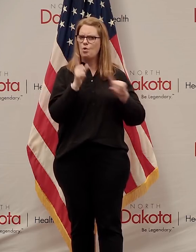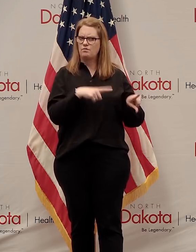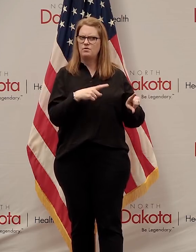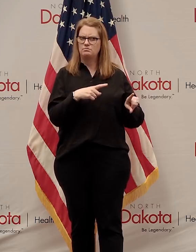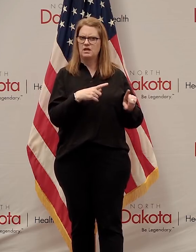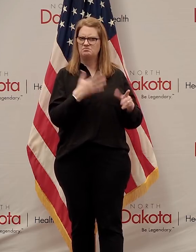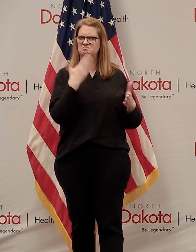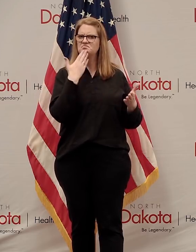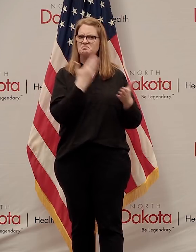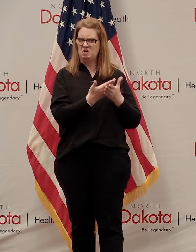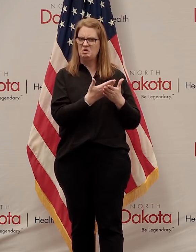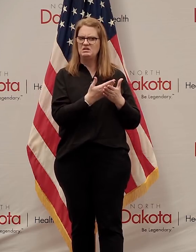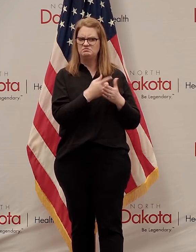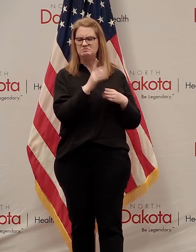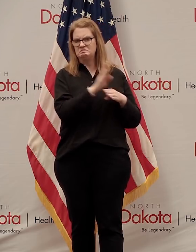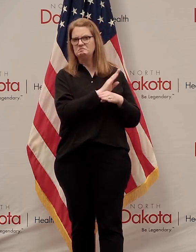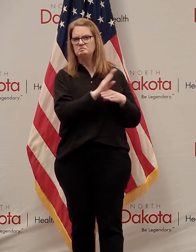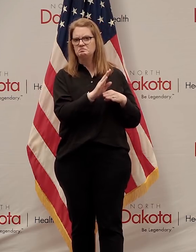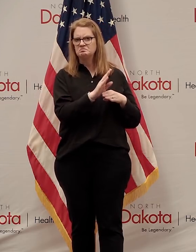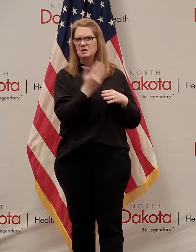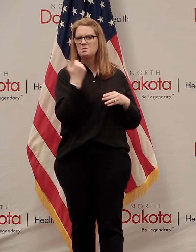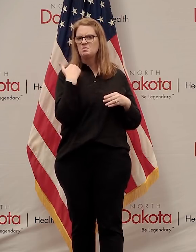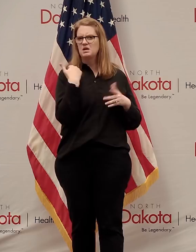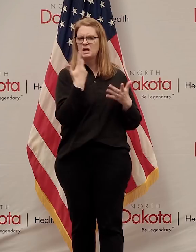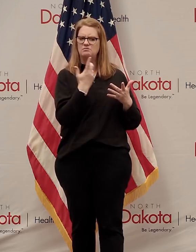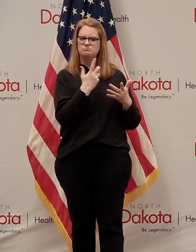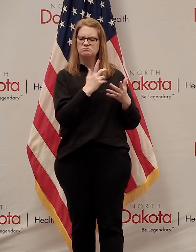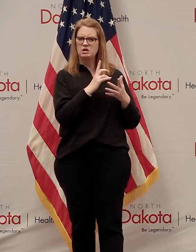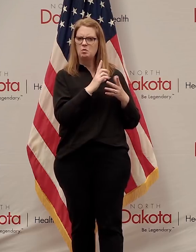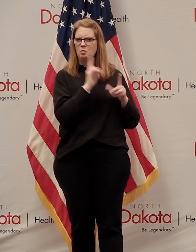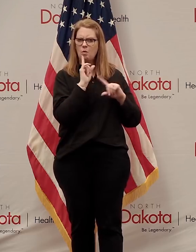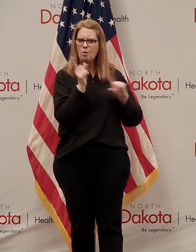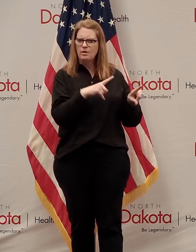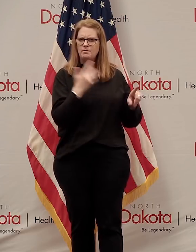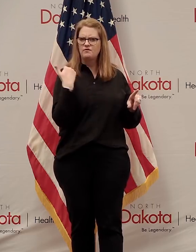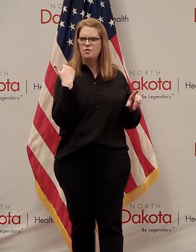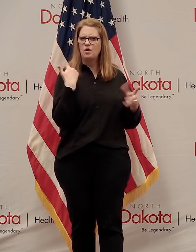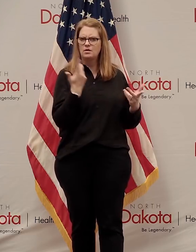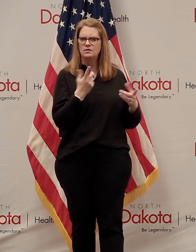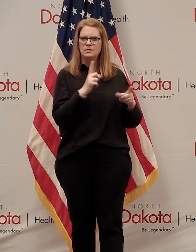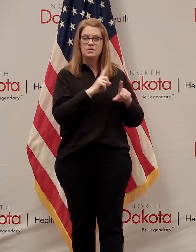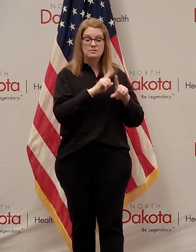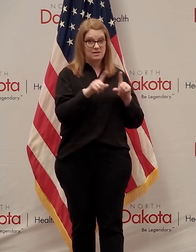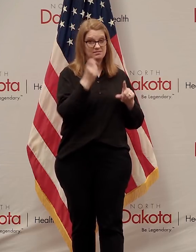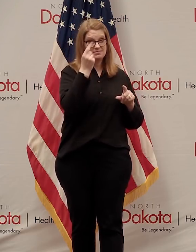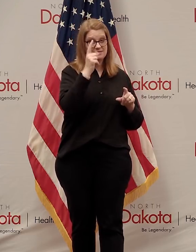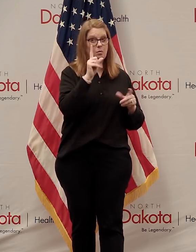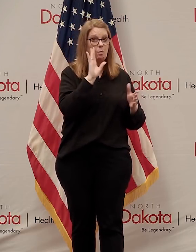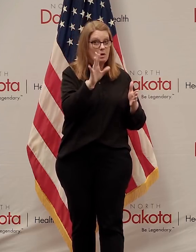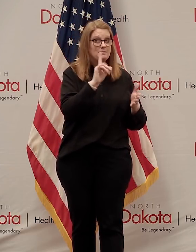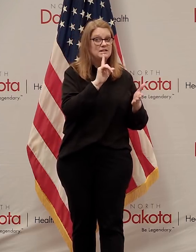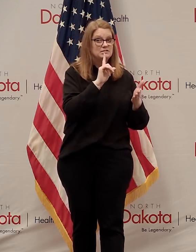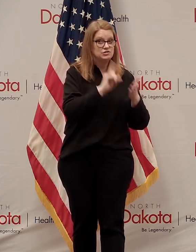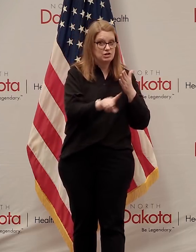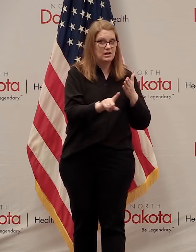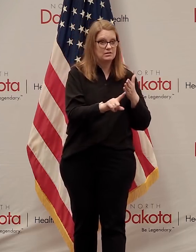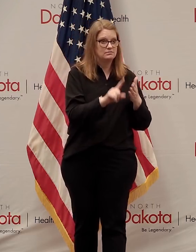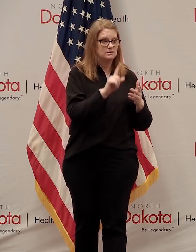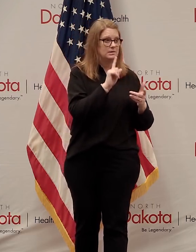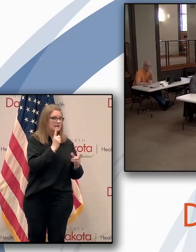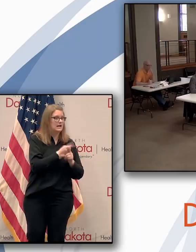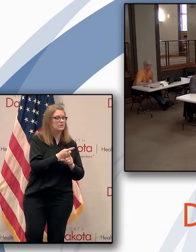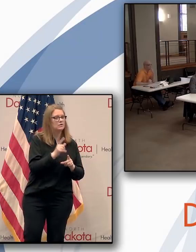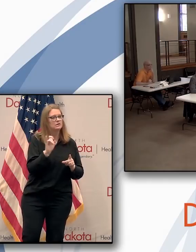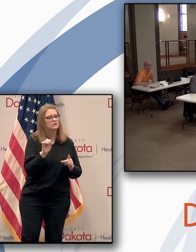vendor that we had a previous relationship with, and so I think we're in good shape, but we'll make sure we're checking on that. Jeremy?